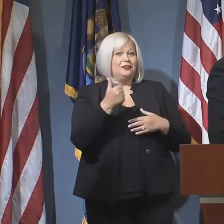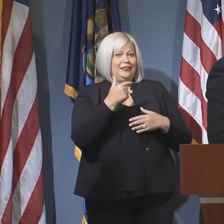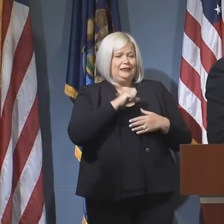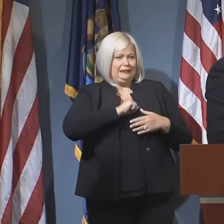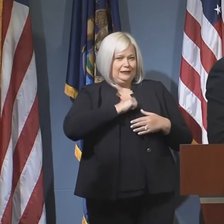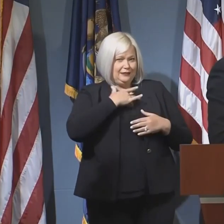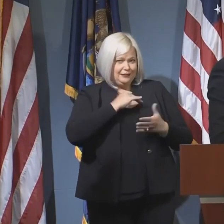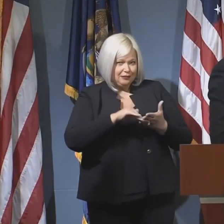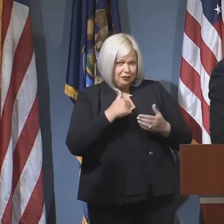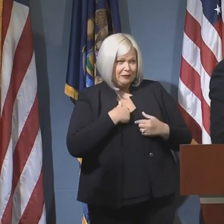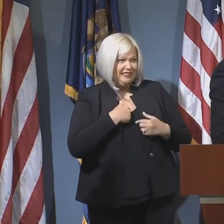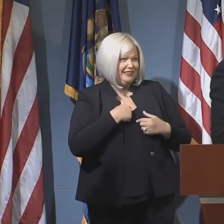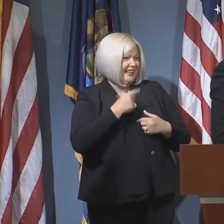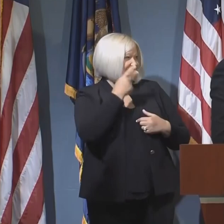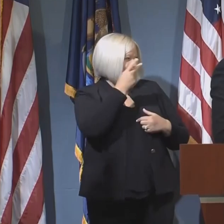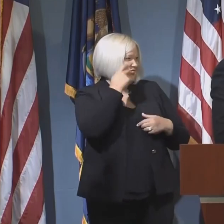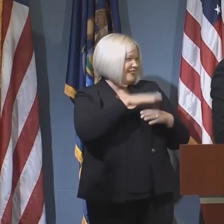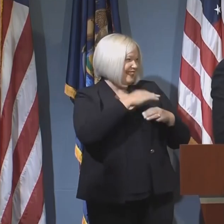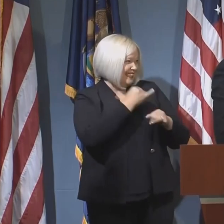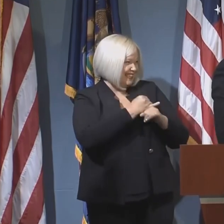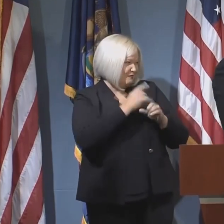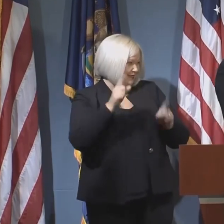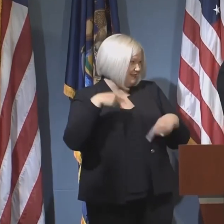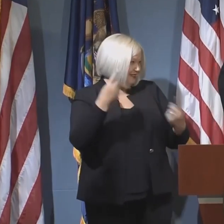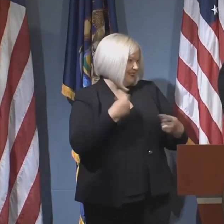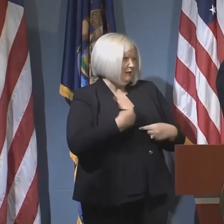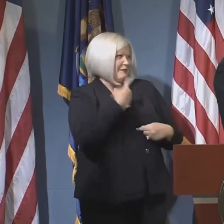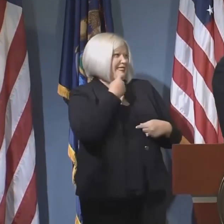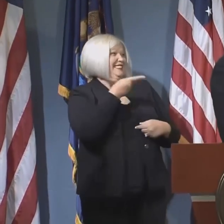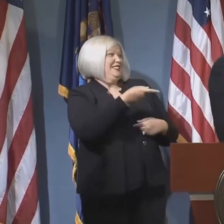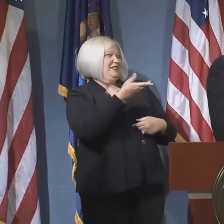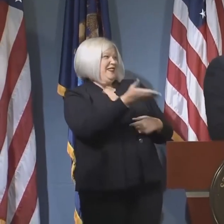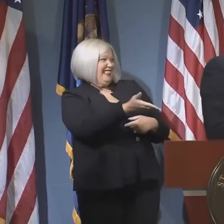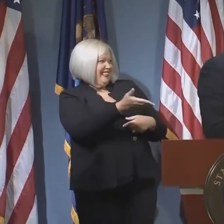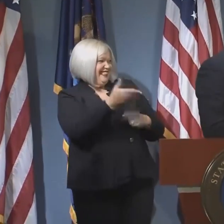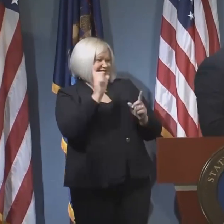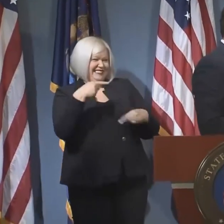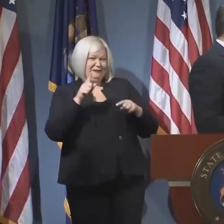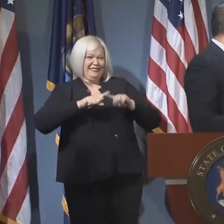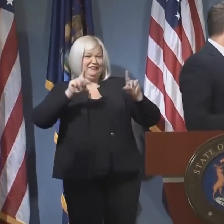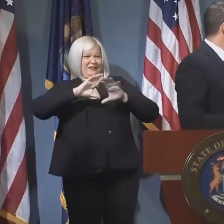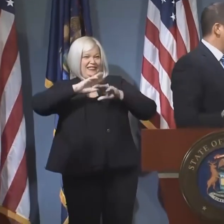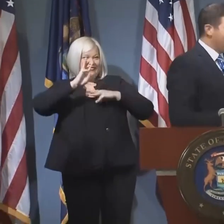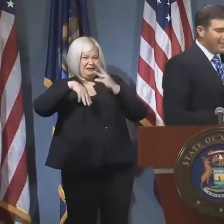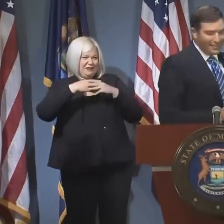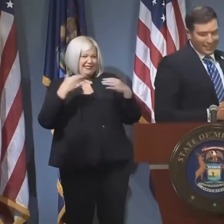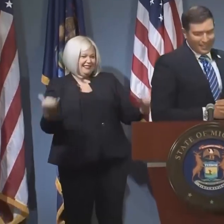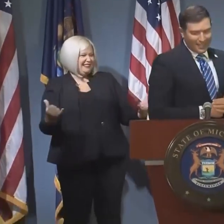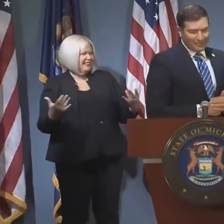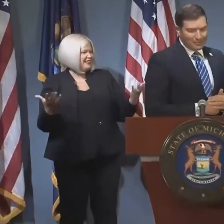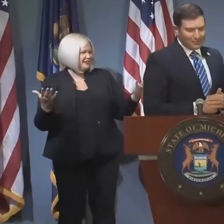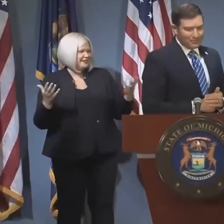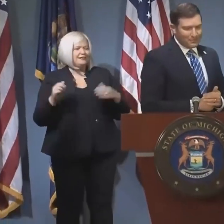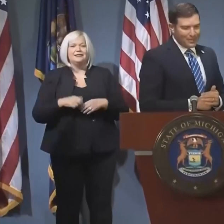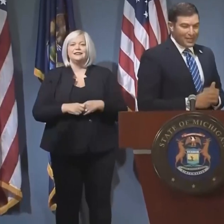It's been a long time since I saw you on my campus, and we miss you there. It seems like a different world when we've had you there.